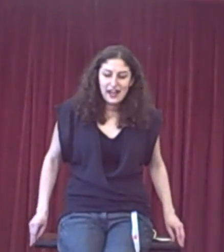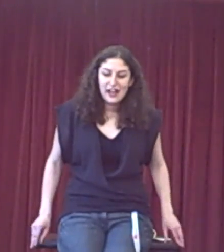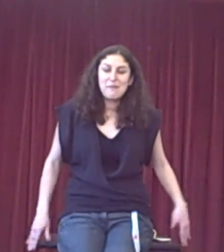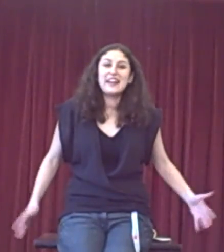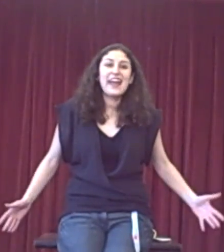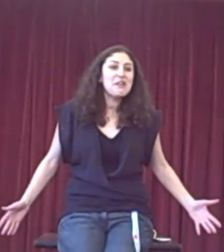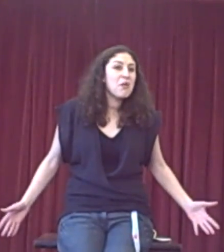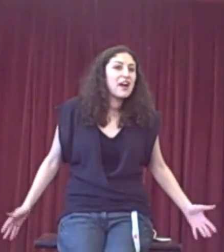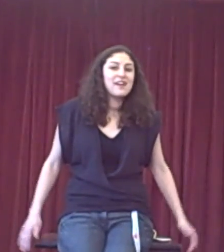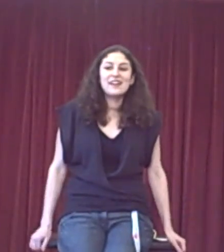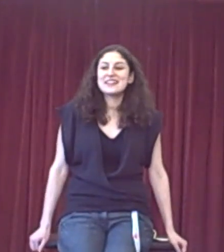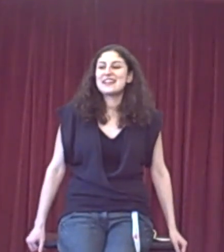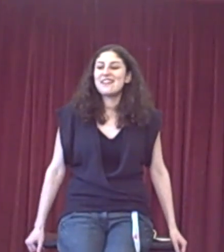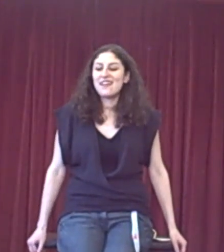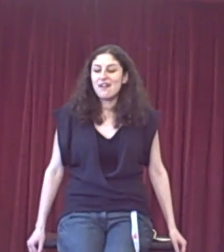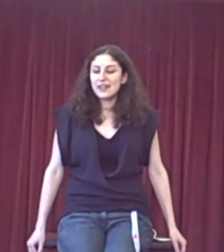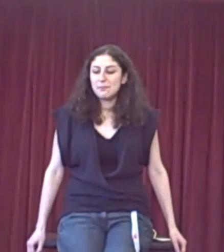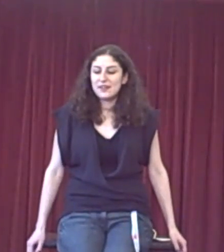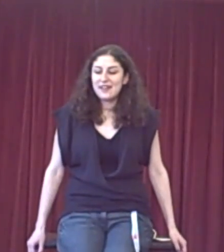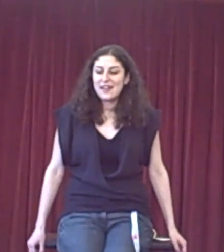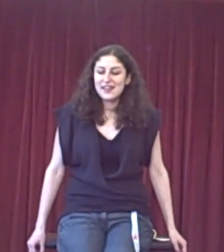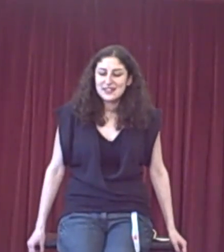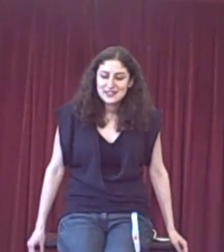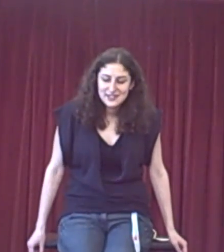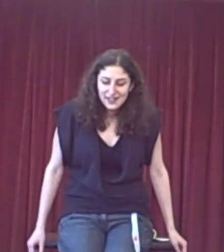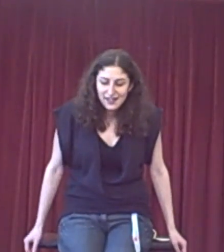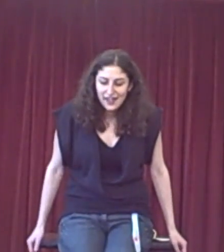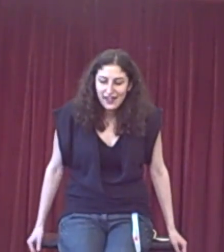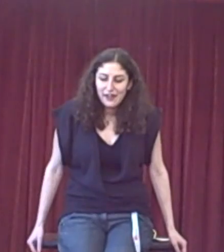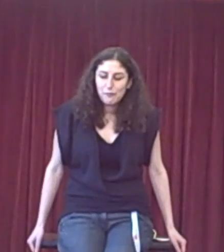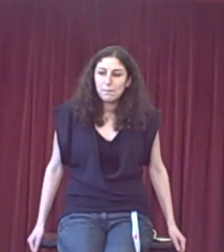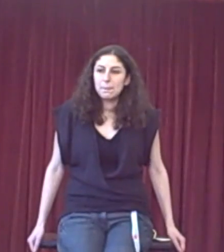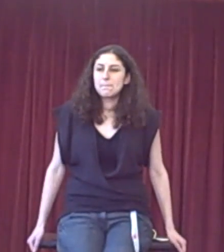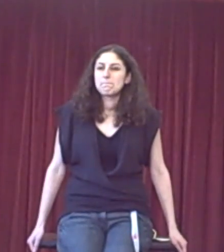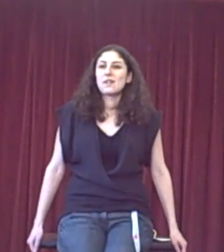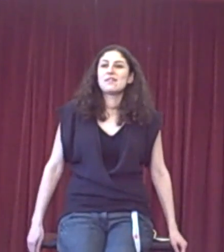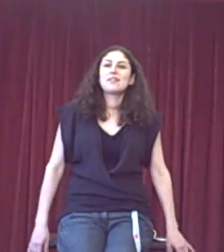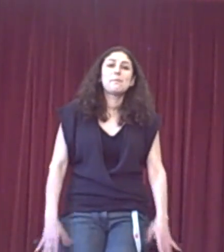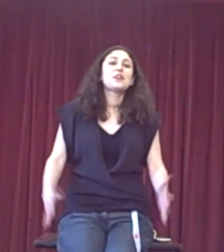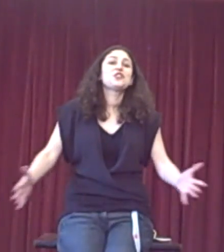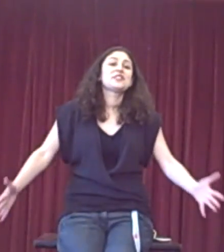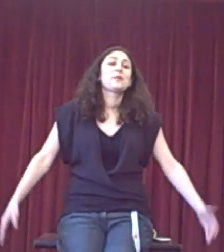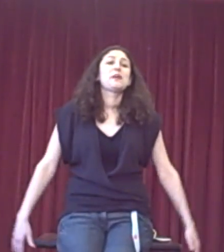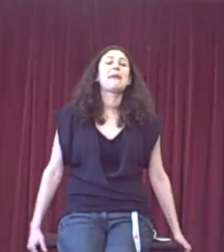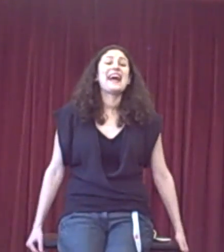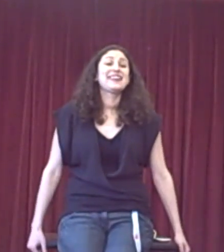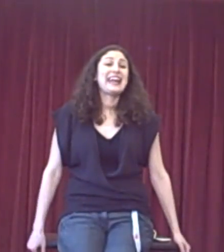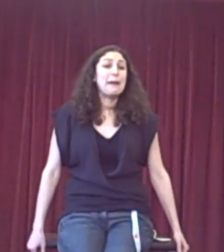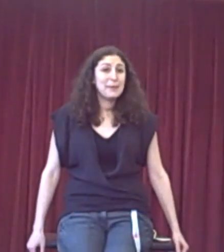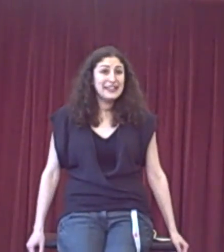Okay, let's say the argument is, the motion is that we're going to ban gambling.